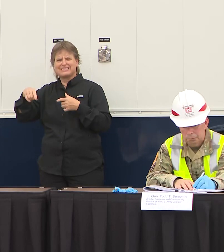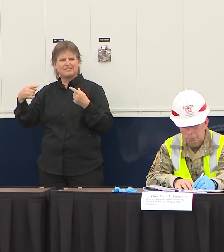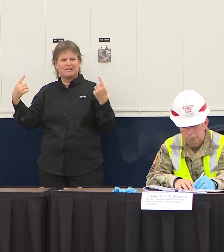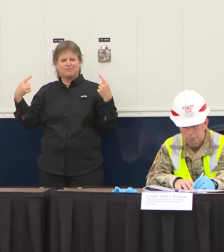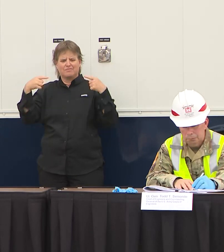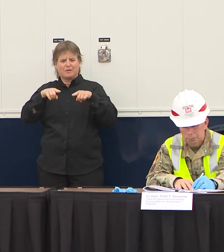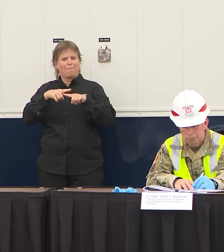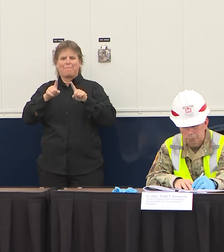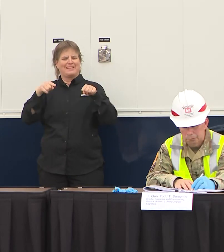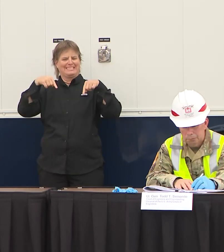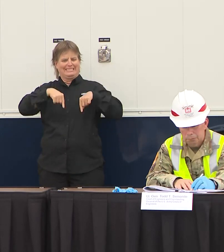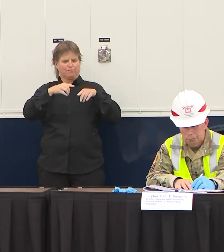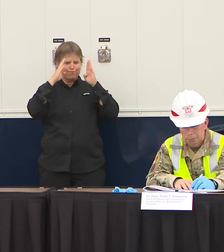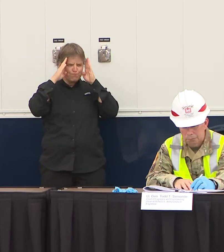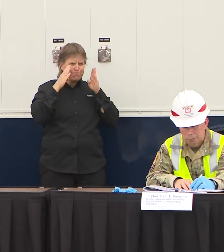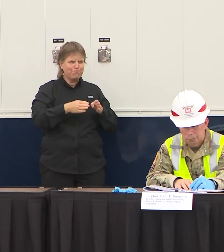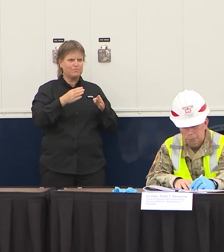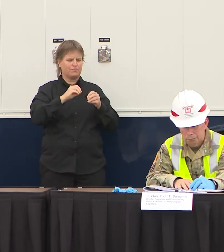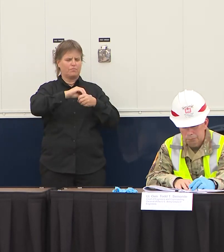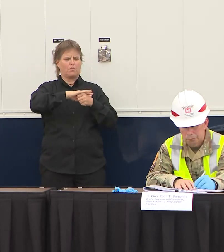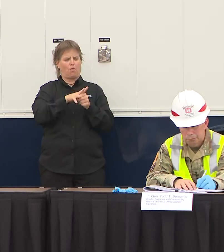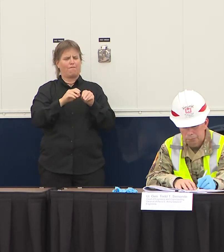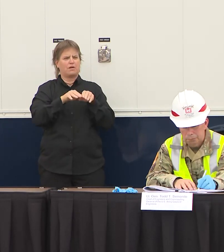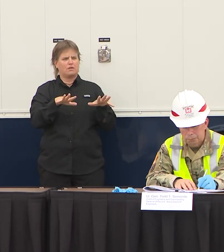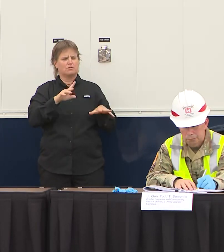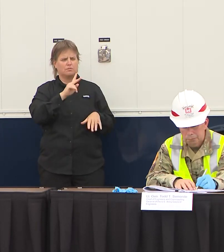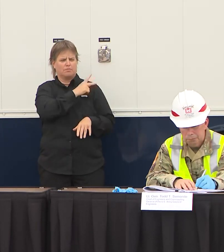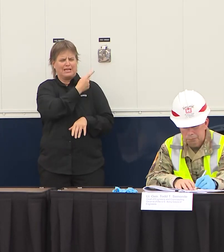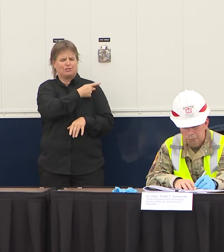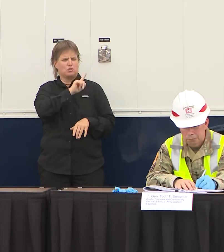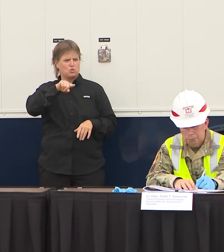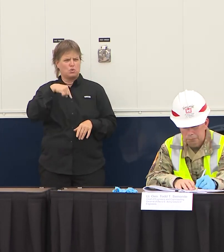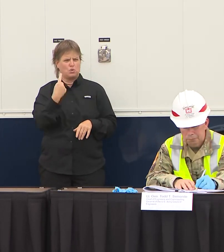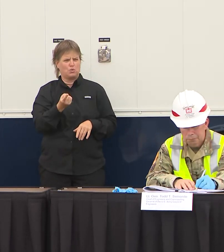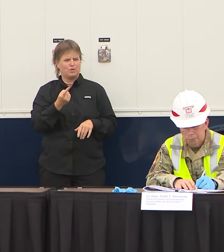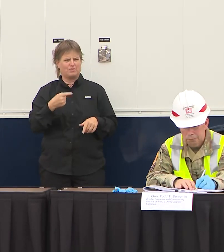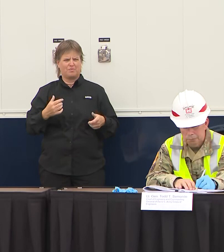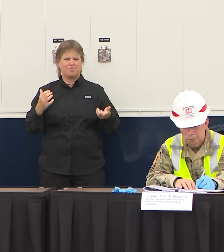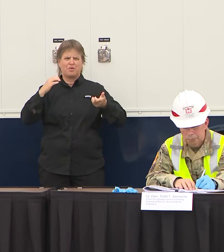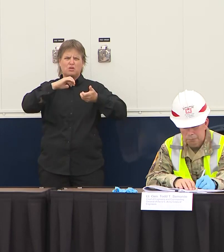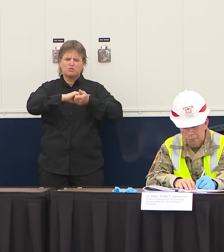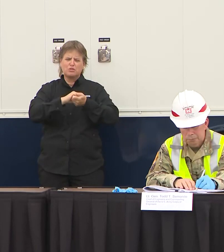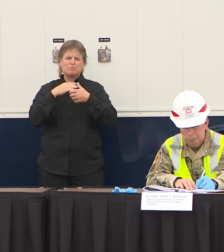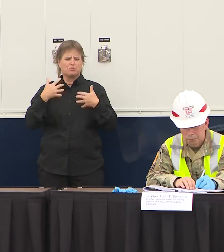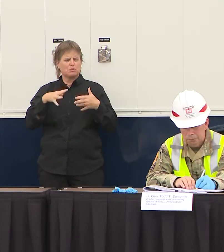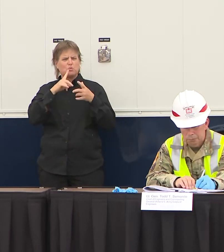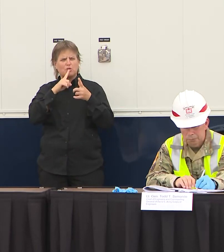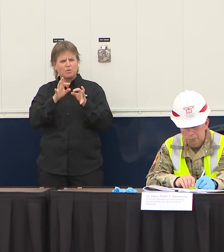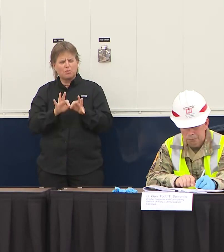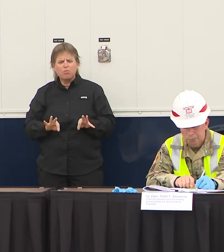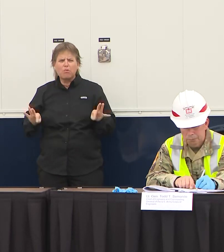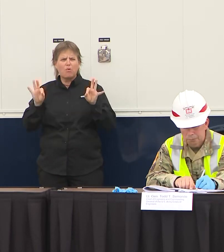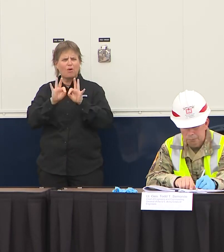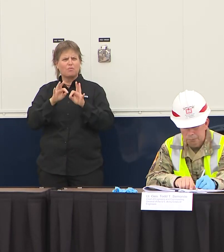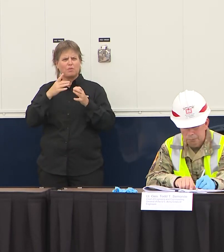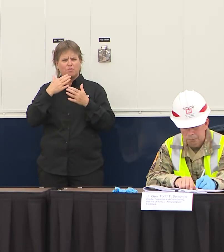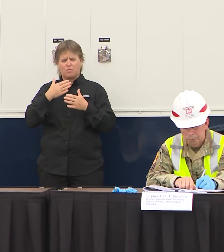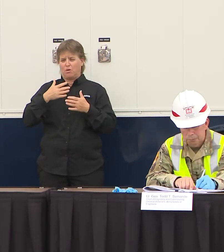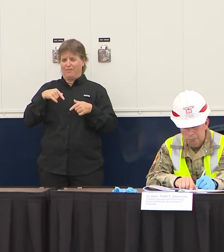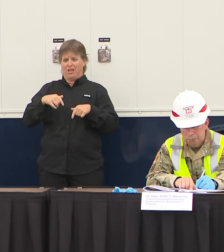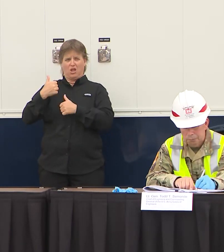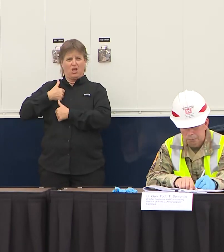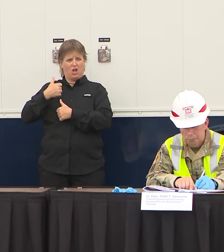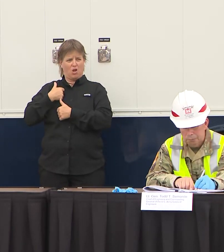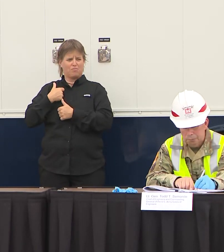we think is very important we thank them for their efforts of course we work with them on things like Lake Okeechobee anyways but I want to thank